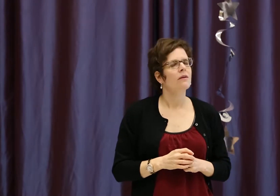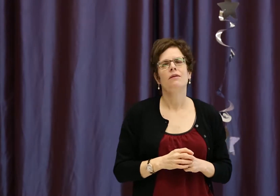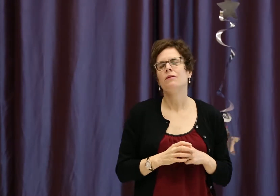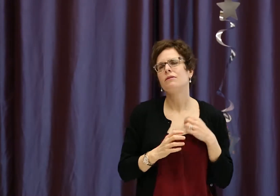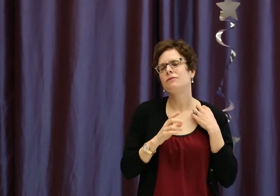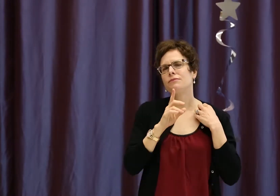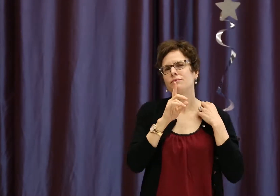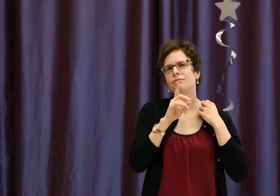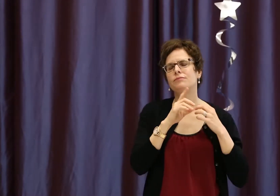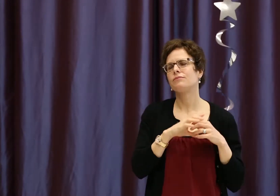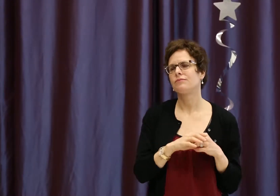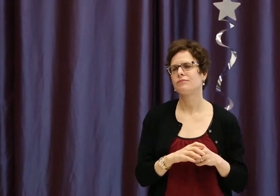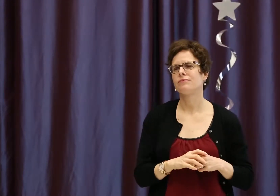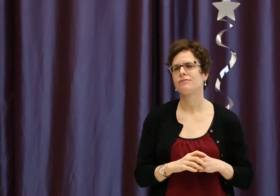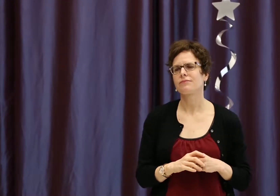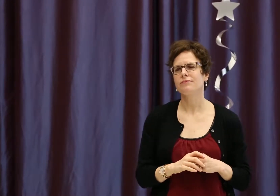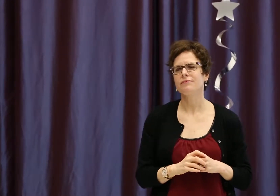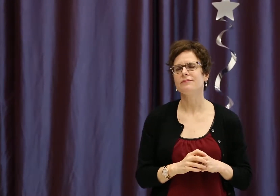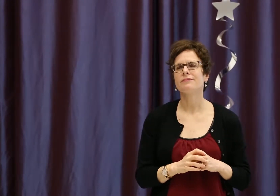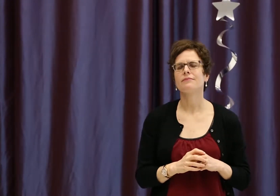and the support that they need to learn the language.